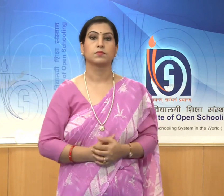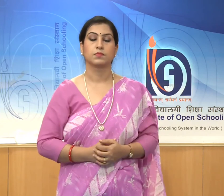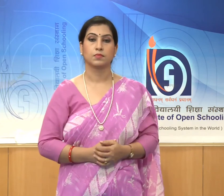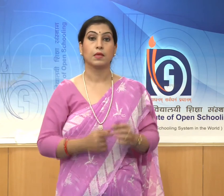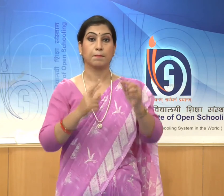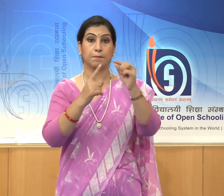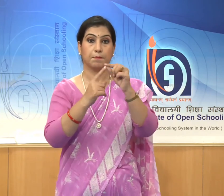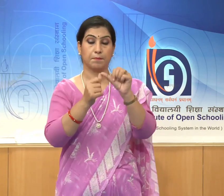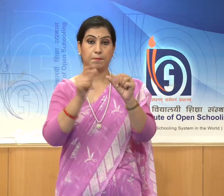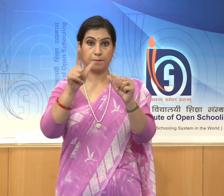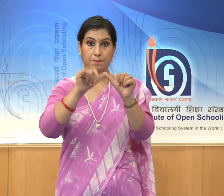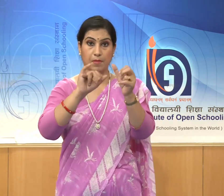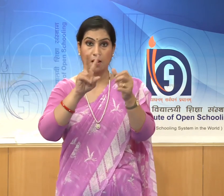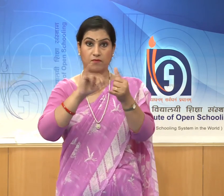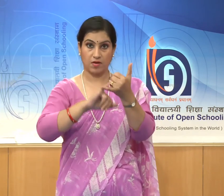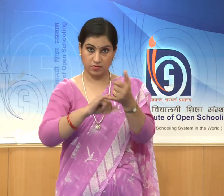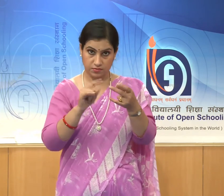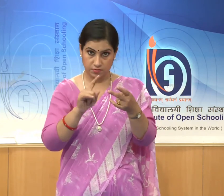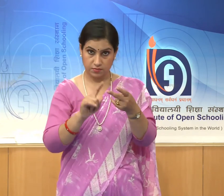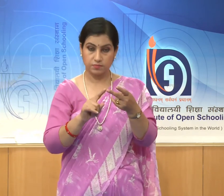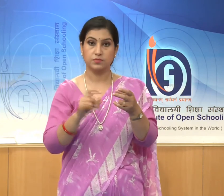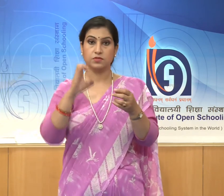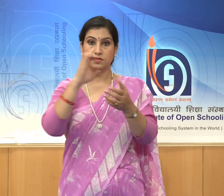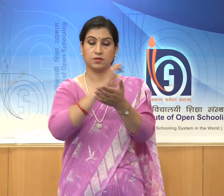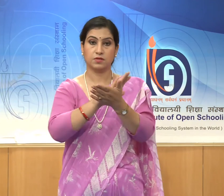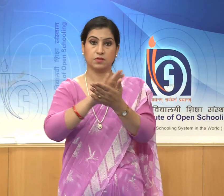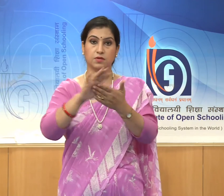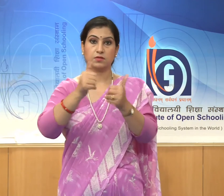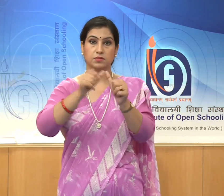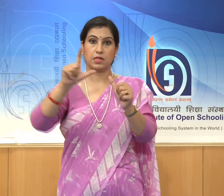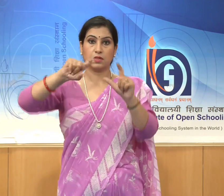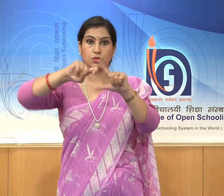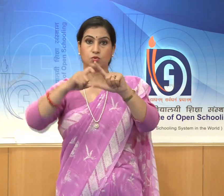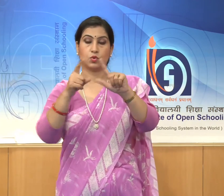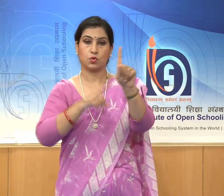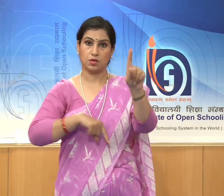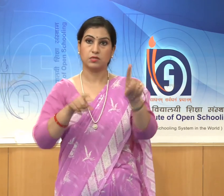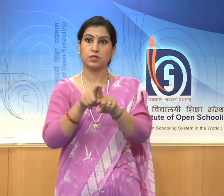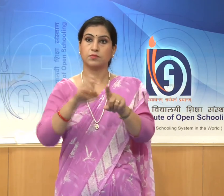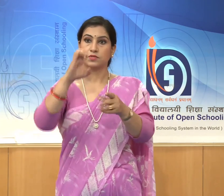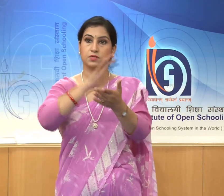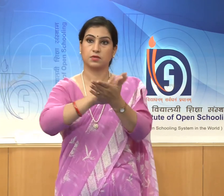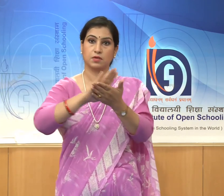Pallavas, Pallavas, Chalukkan and Chola sculptures